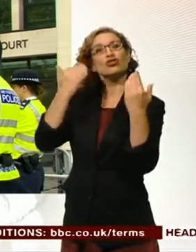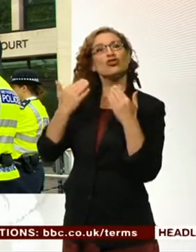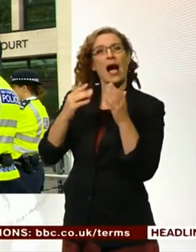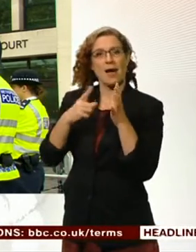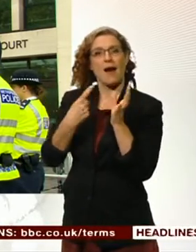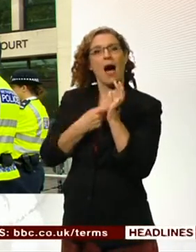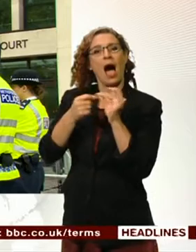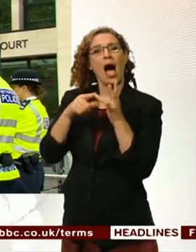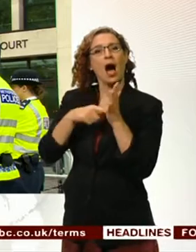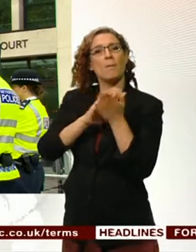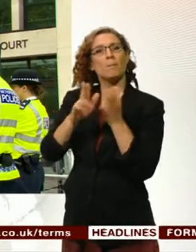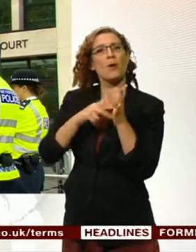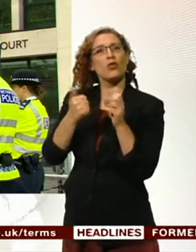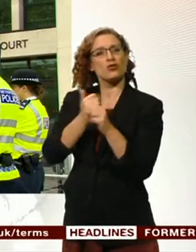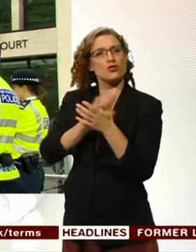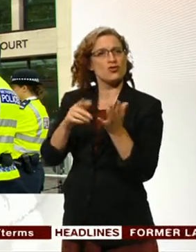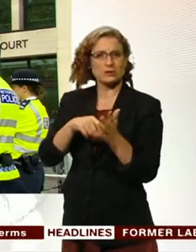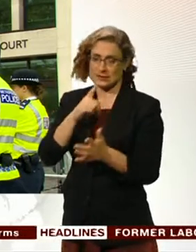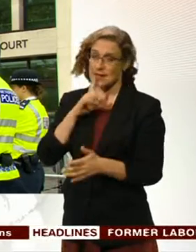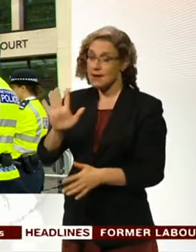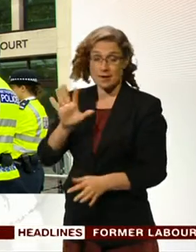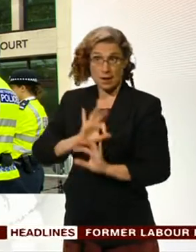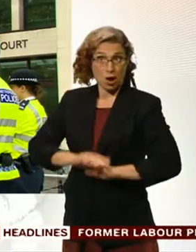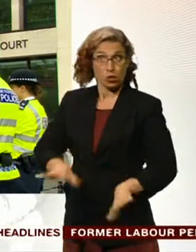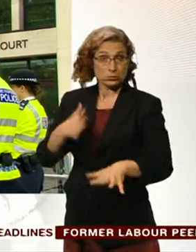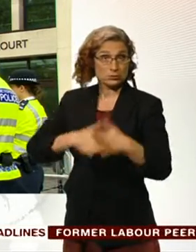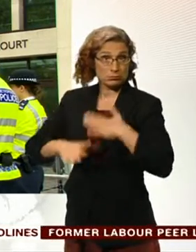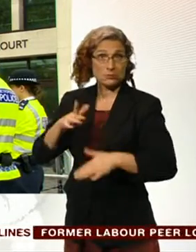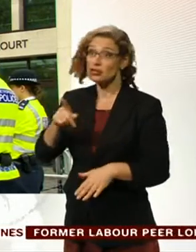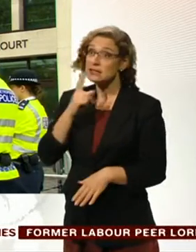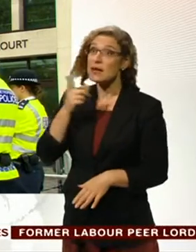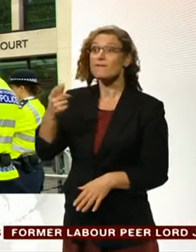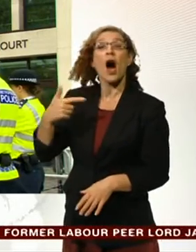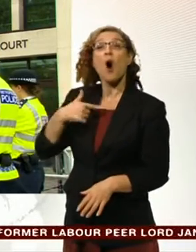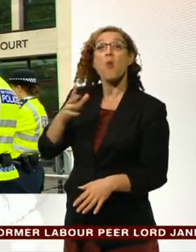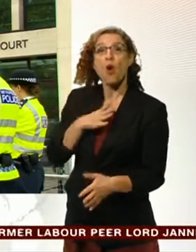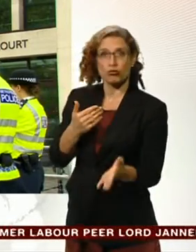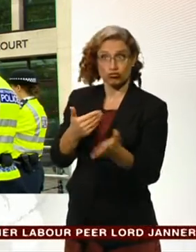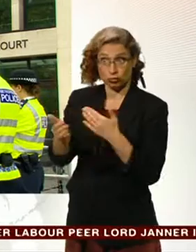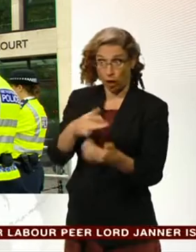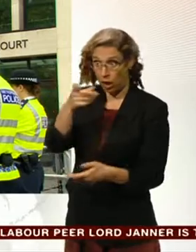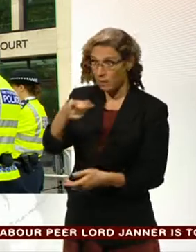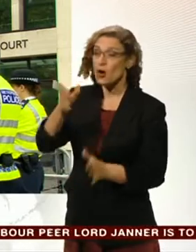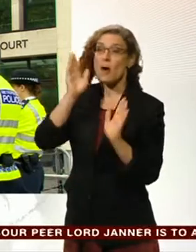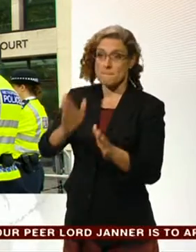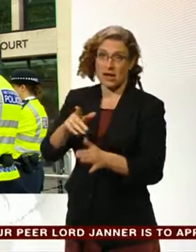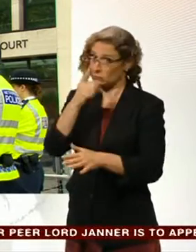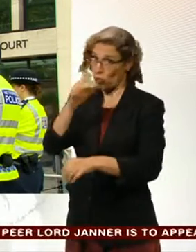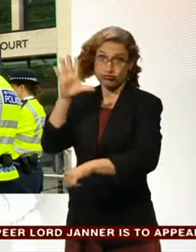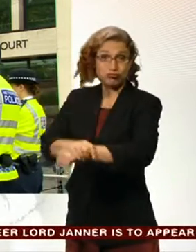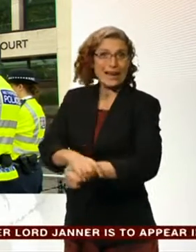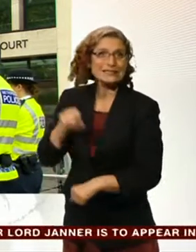she was losing patience. Turning to Mr Ozin, she said that if she wanted to resolve this, she could have Lord Janna arrested.